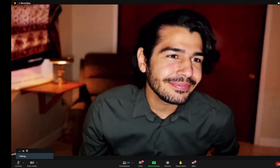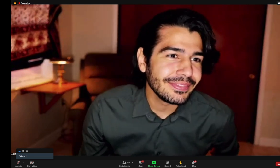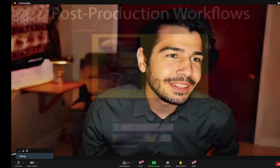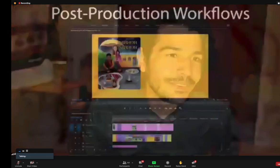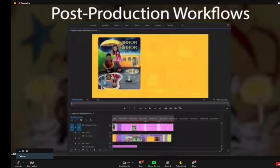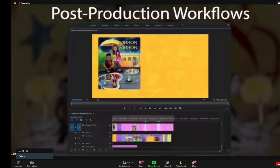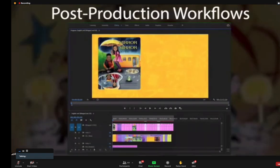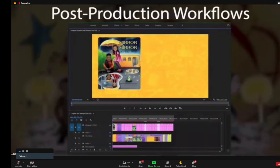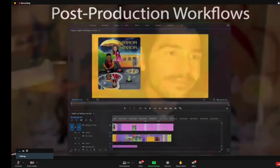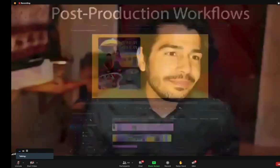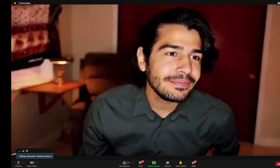Let me just show you.